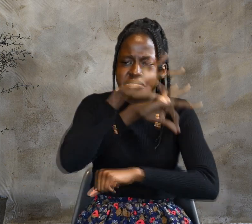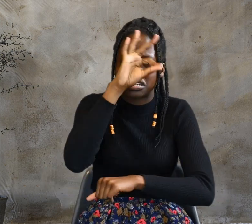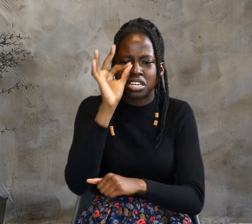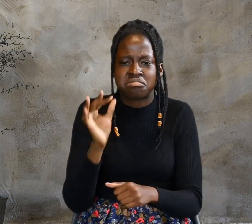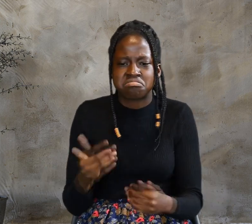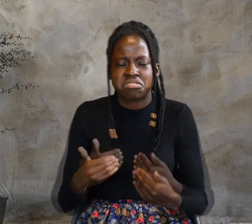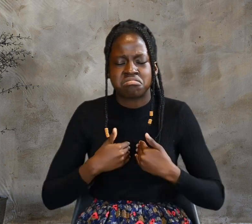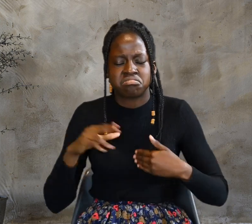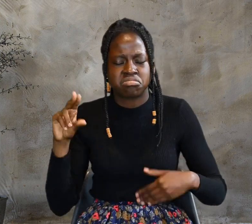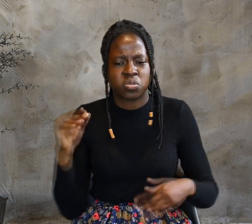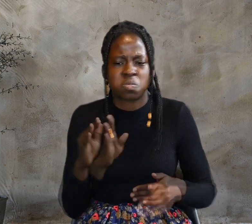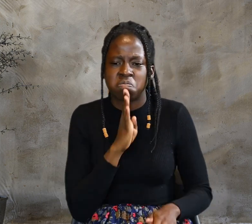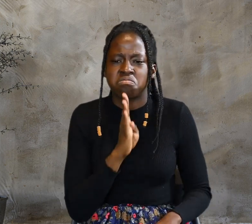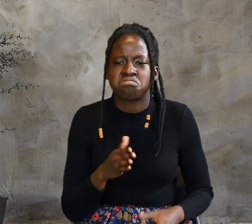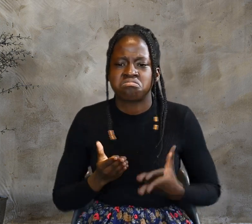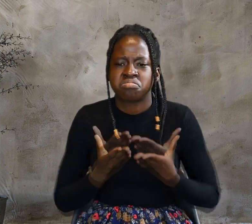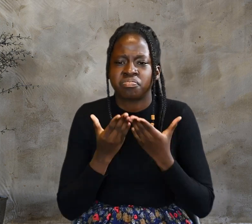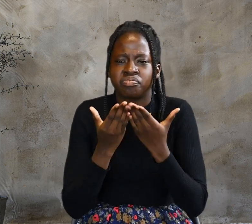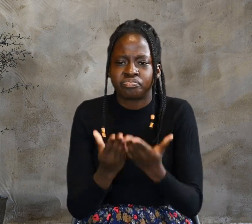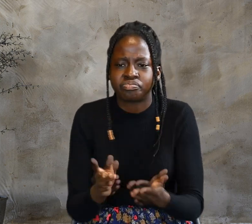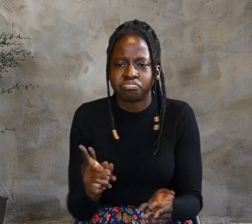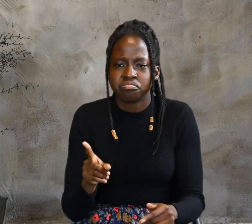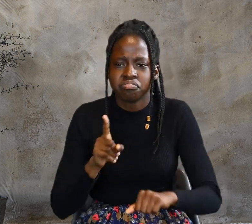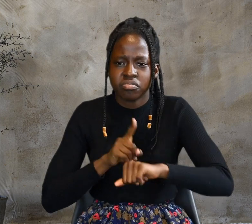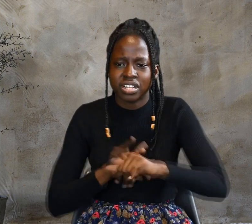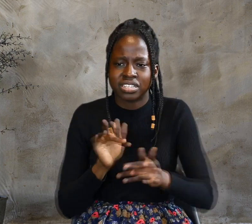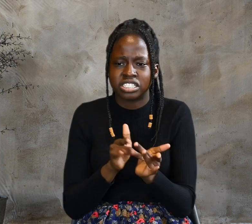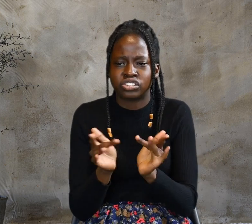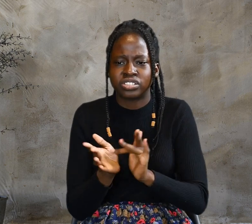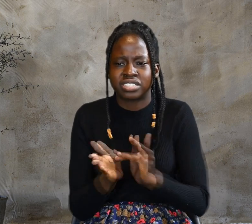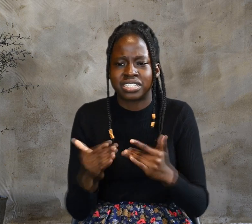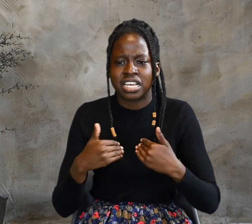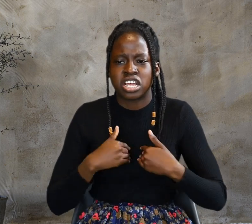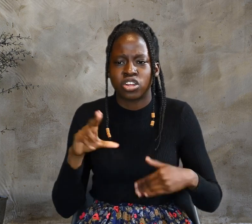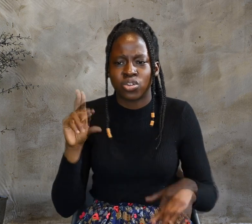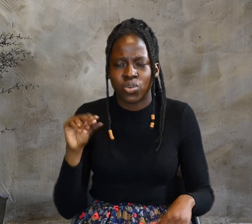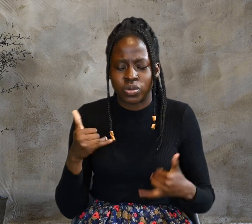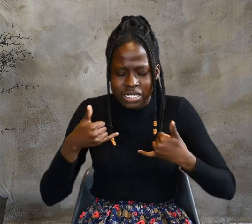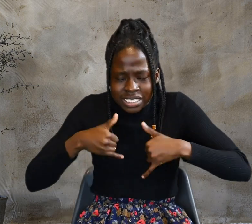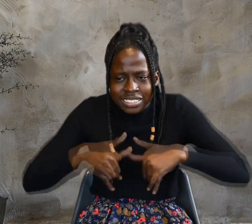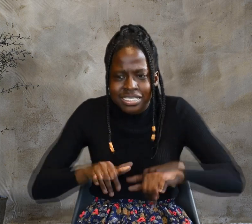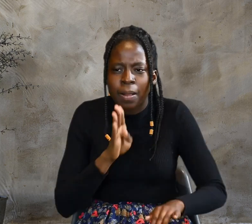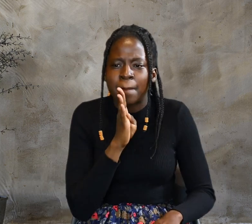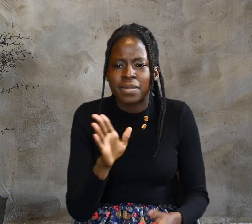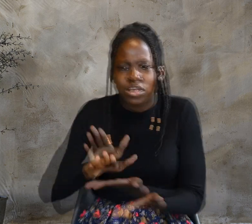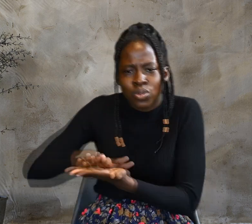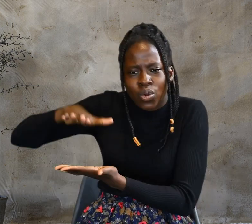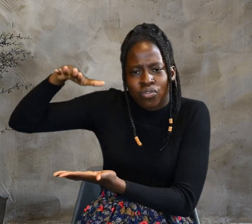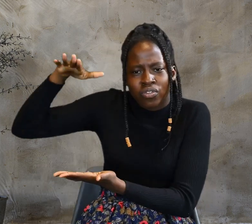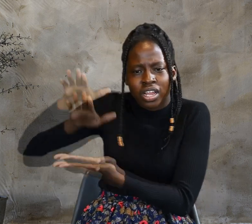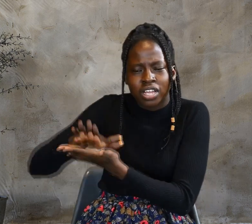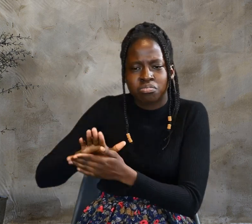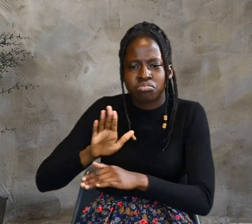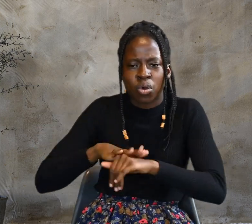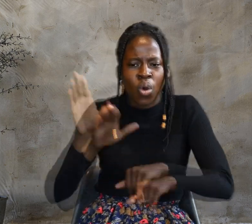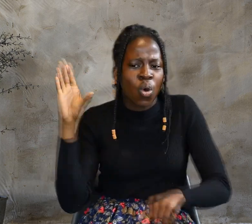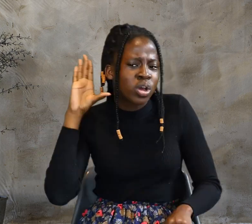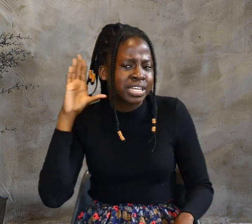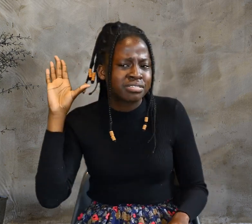had not been given, since Jesus had not yet been glorified. On hearing